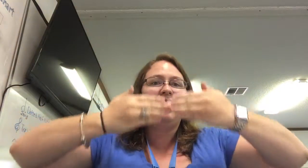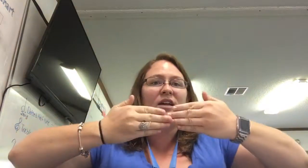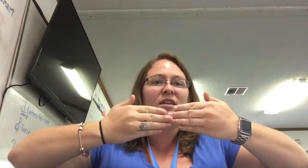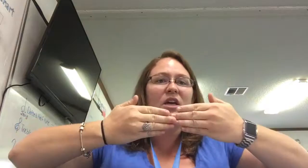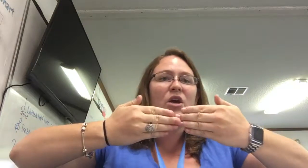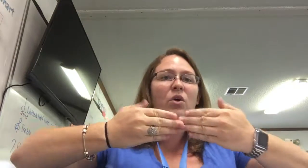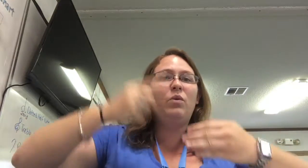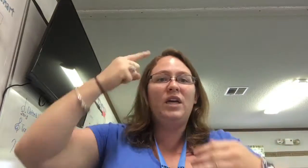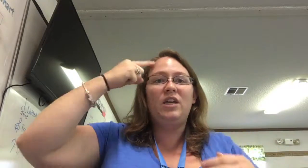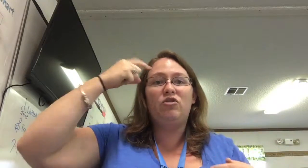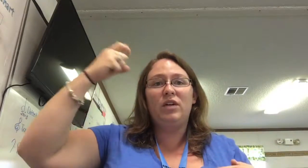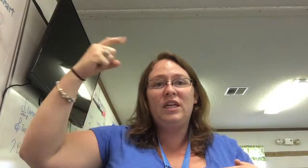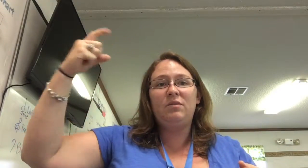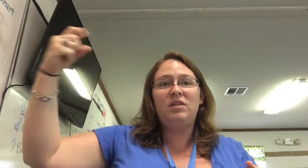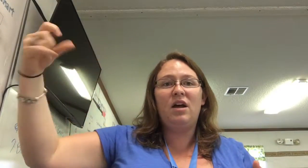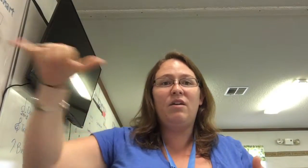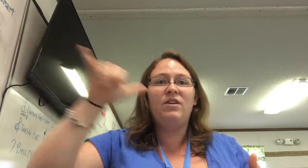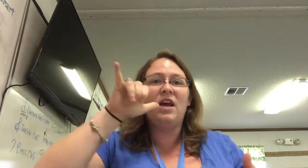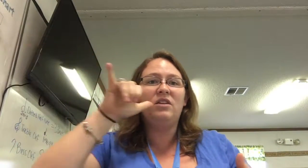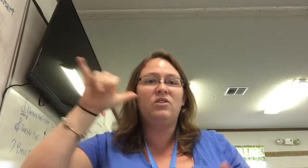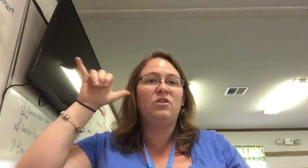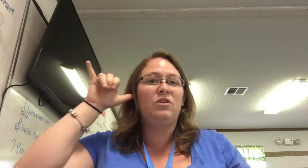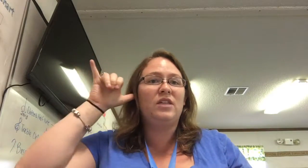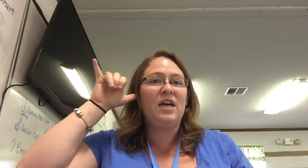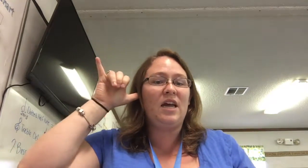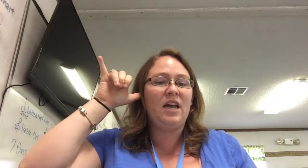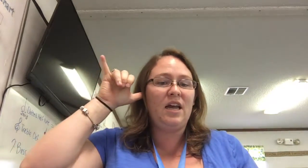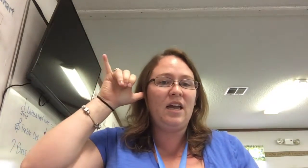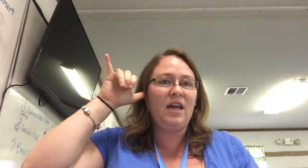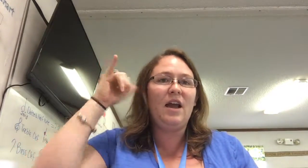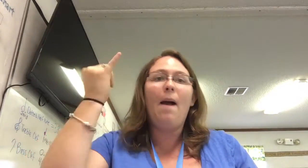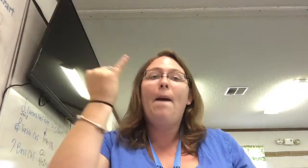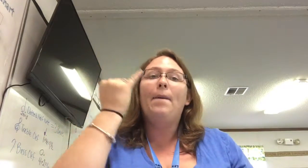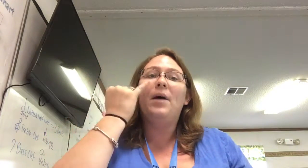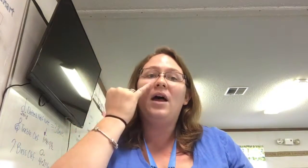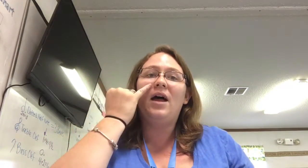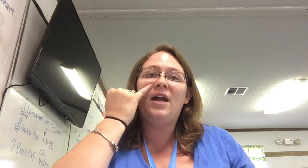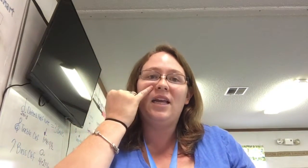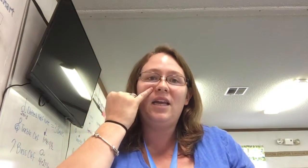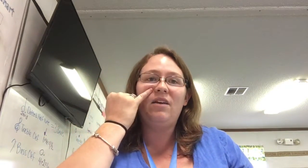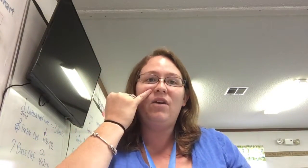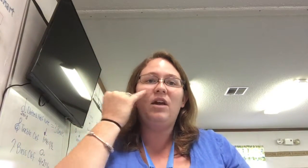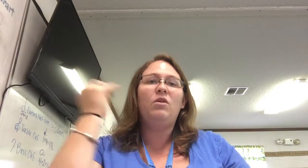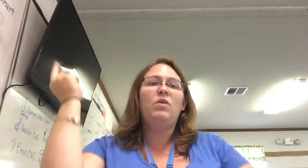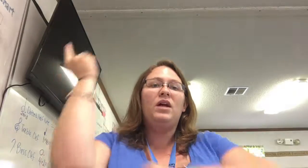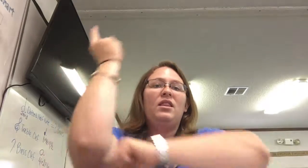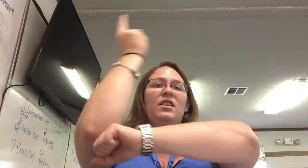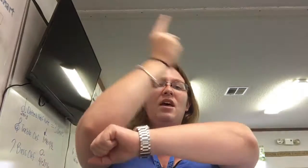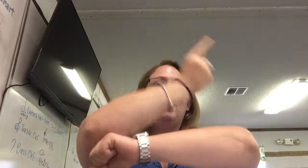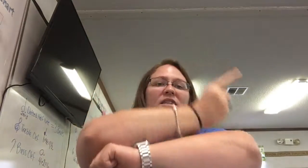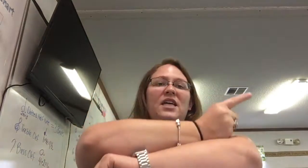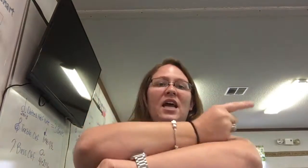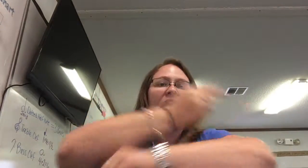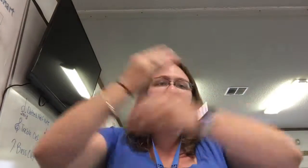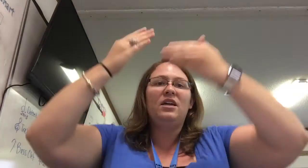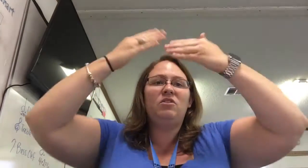We dreamed of yesterday. But even when the day is